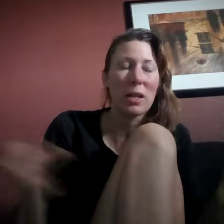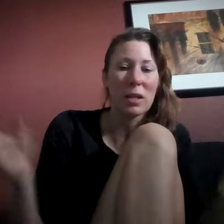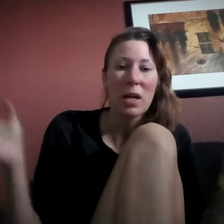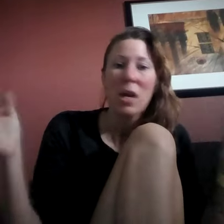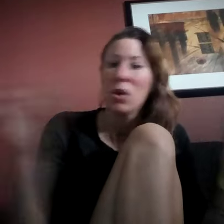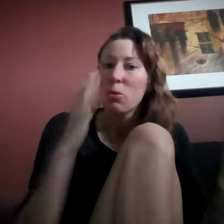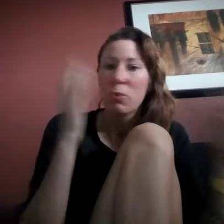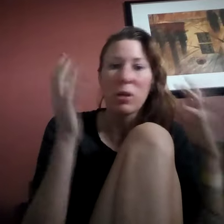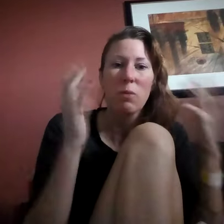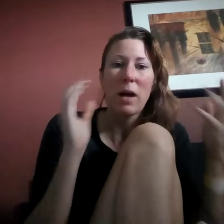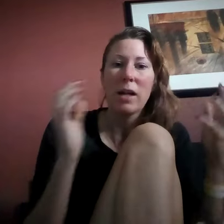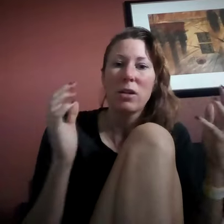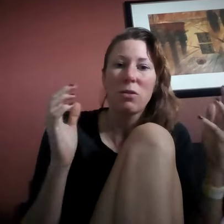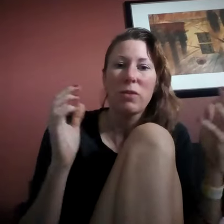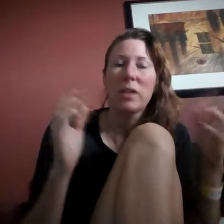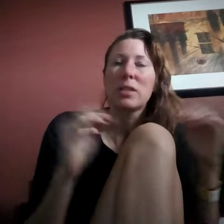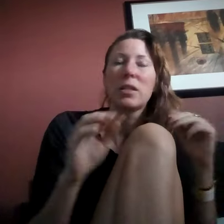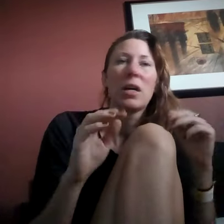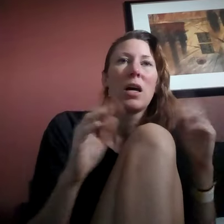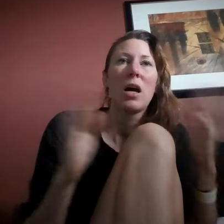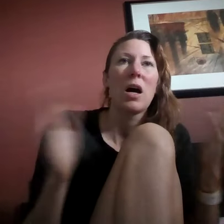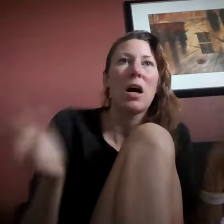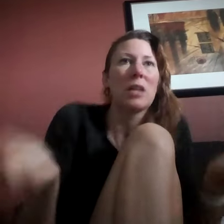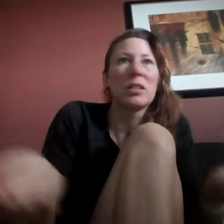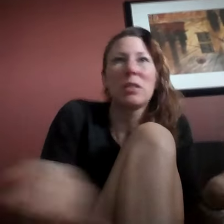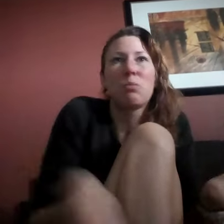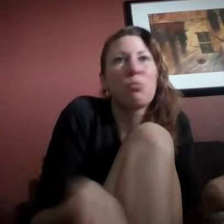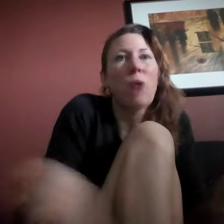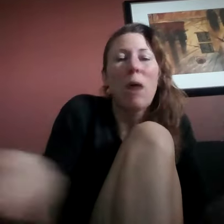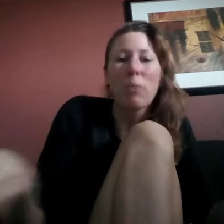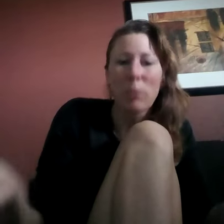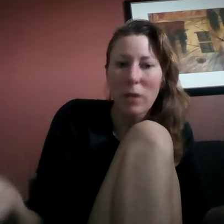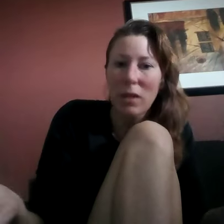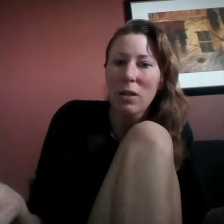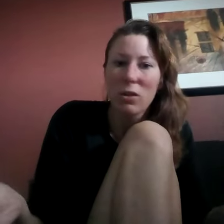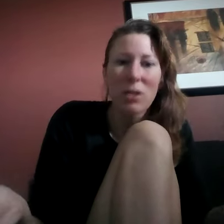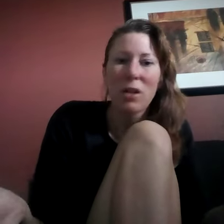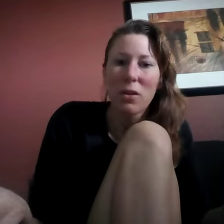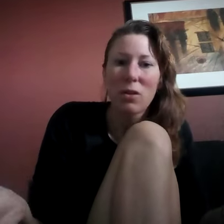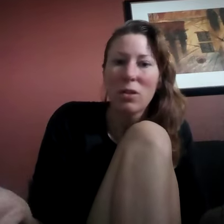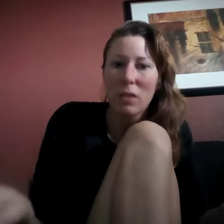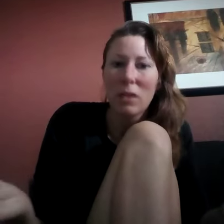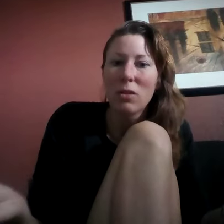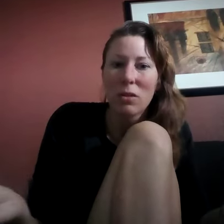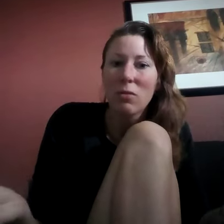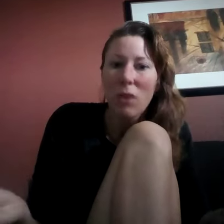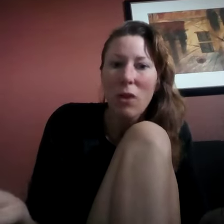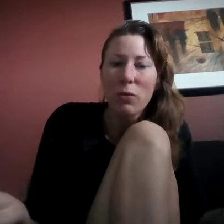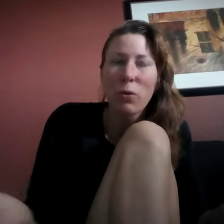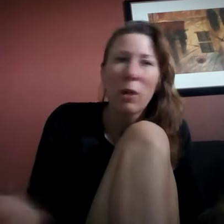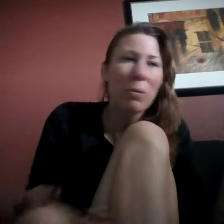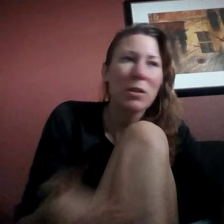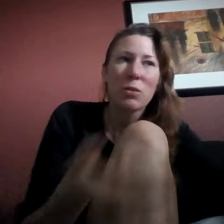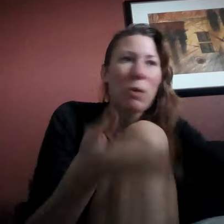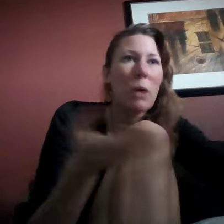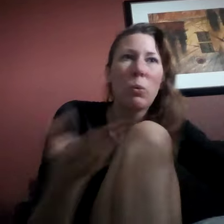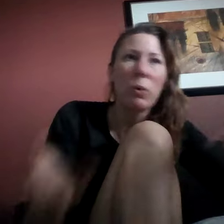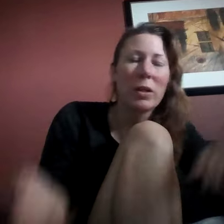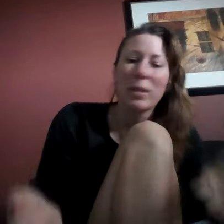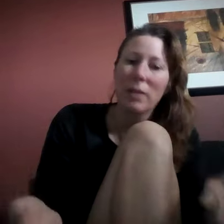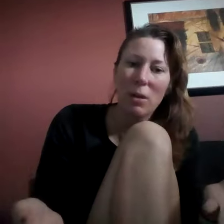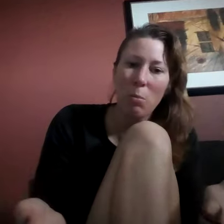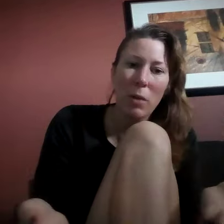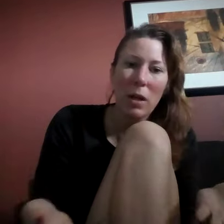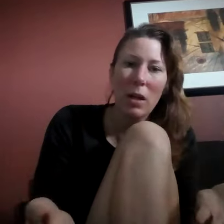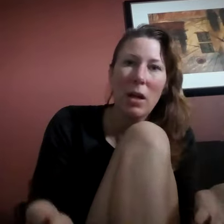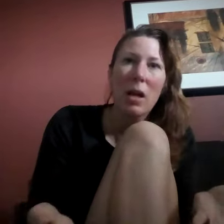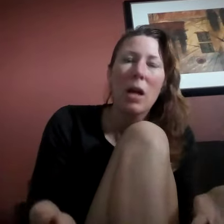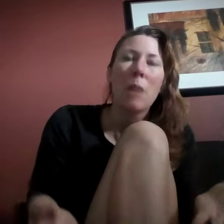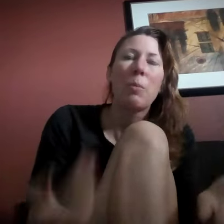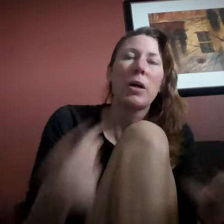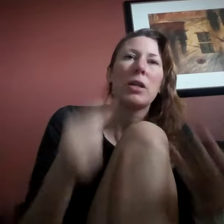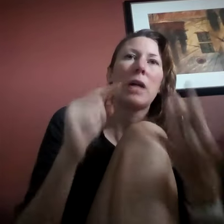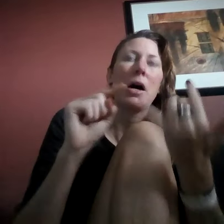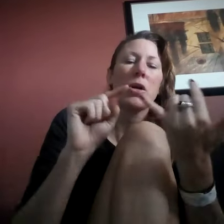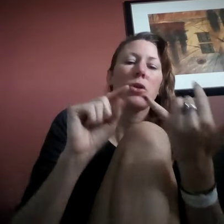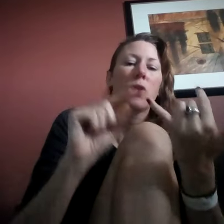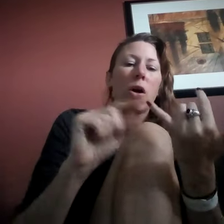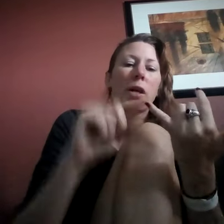and they're putting a rag in your face. Because, uh, probably there's another needle involved. Why? Because why wouldn't there be? But now you're talking